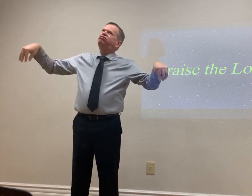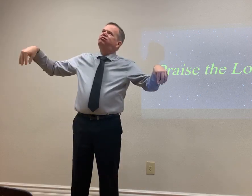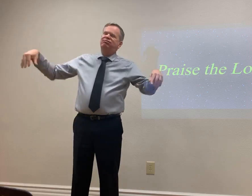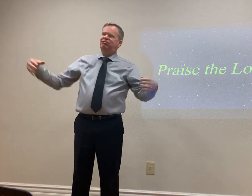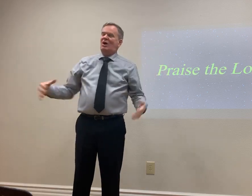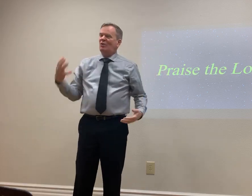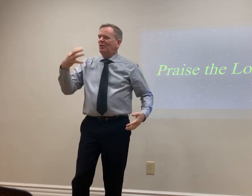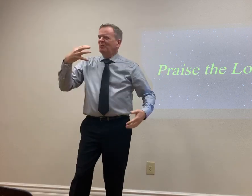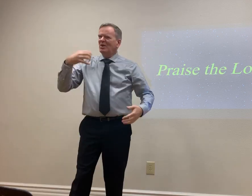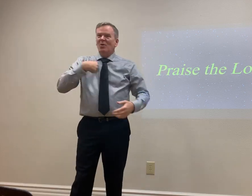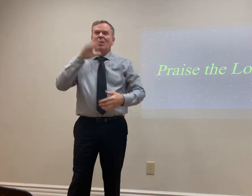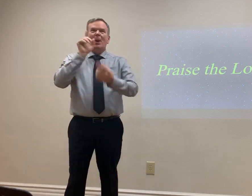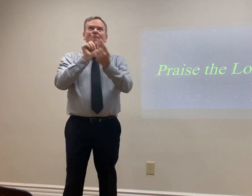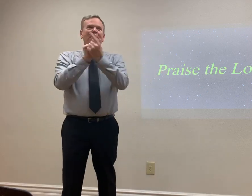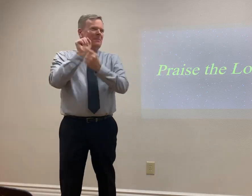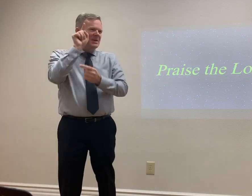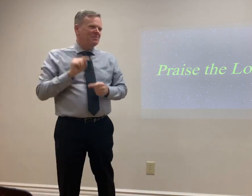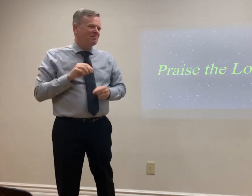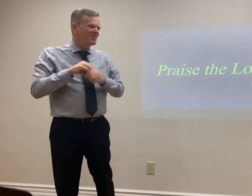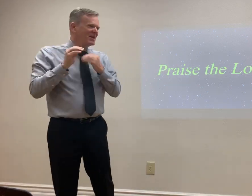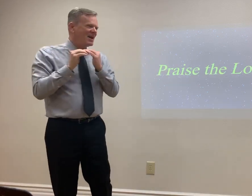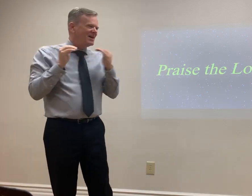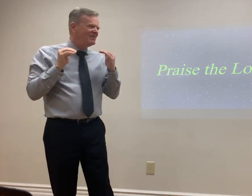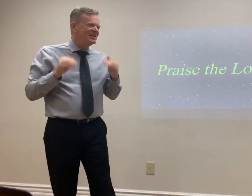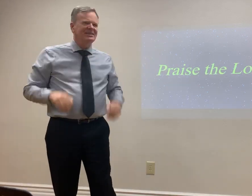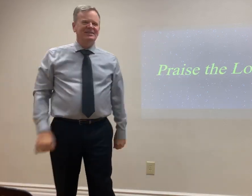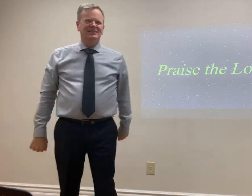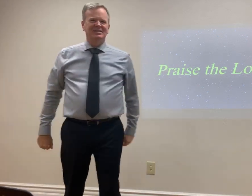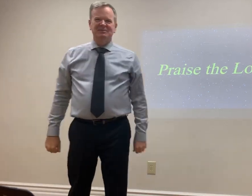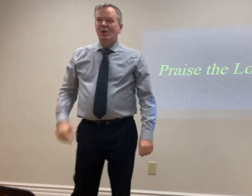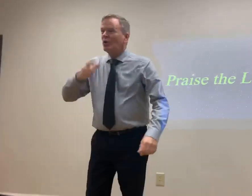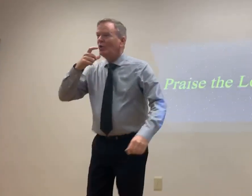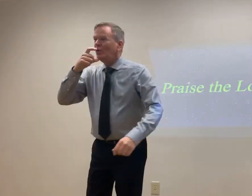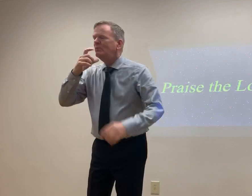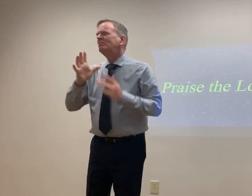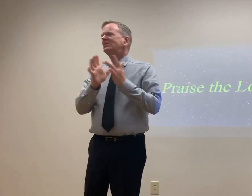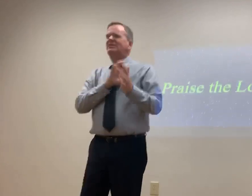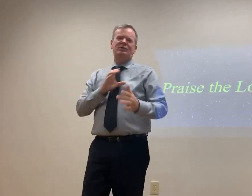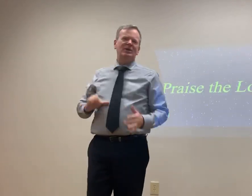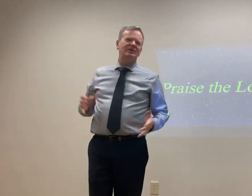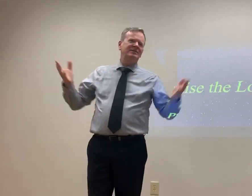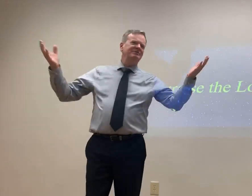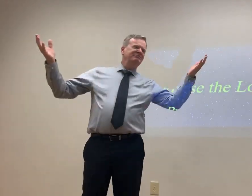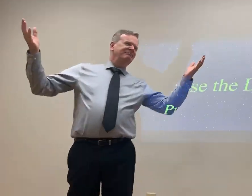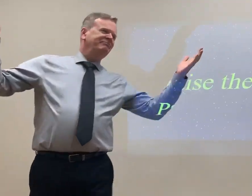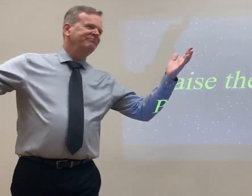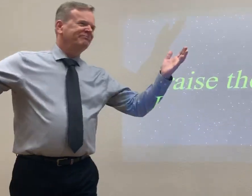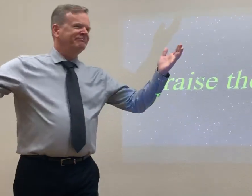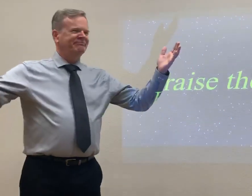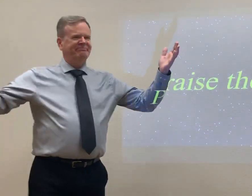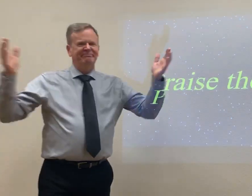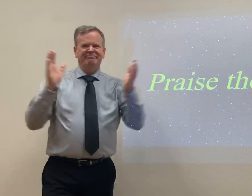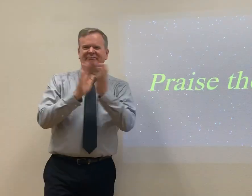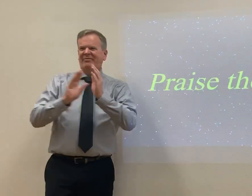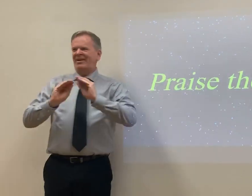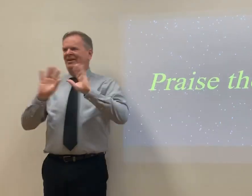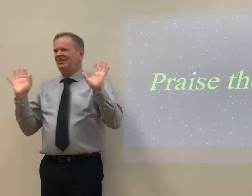My mind can't even fathom that, and we're going to meet him in heaven. The man that did that, the embodiment of that is Jesus Christ.